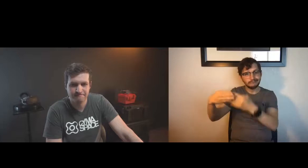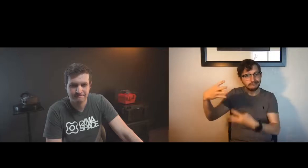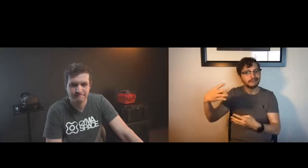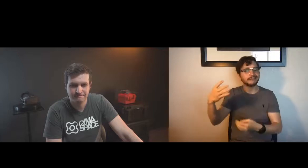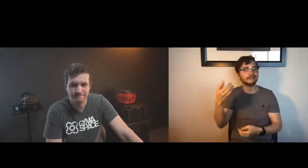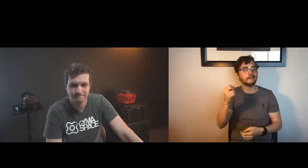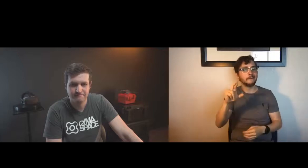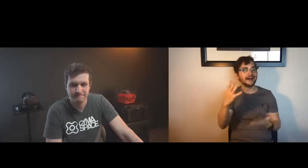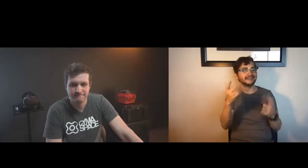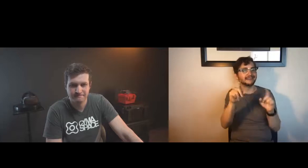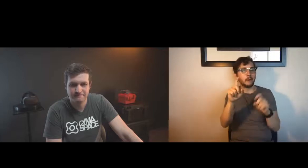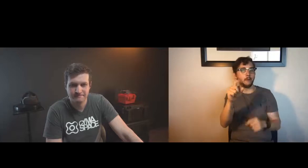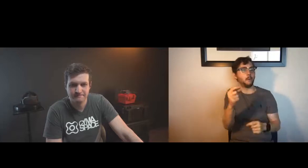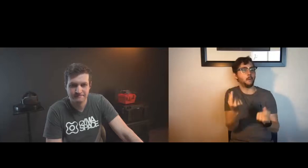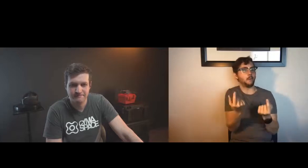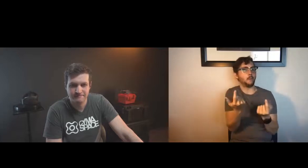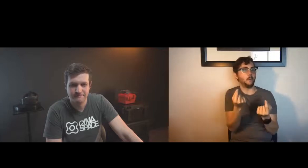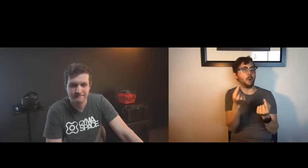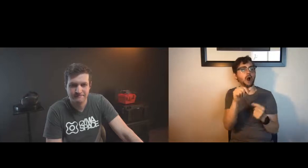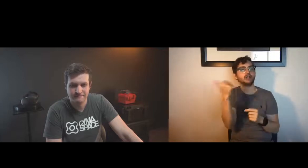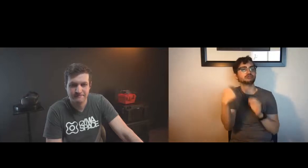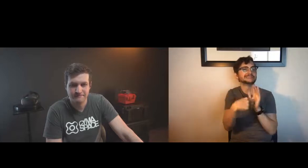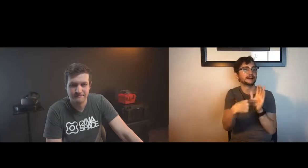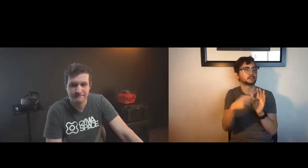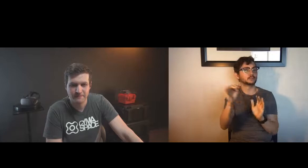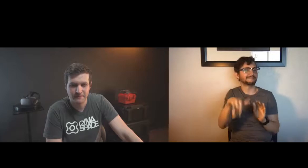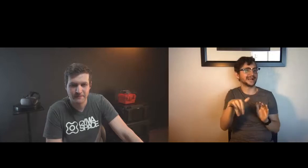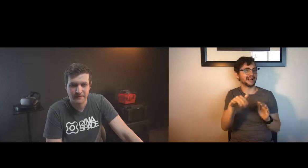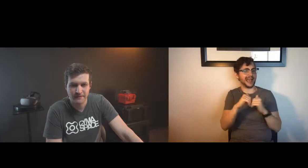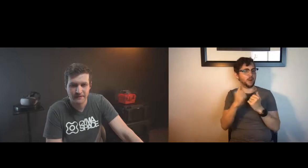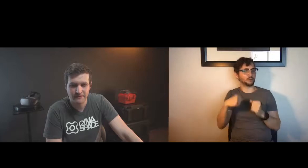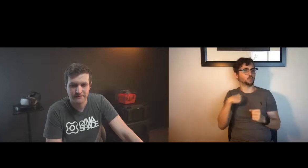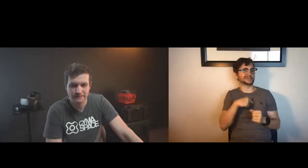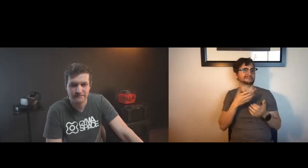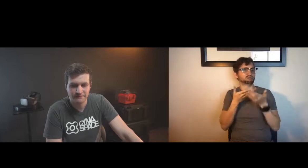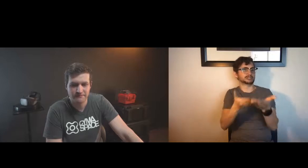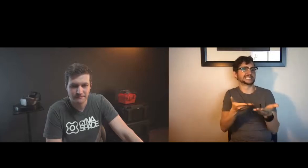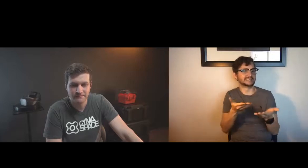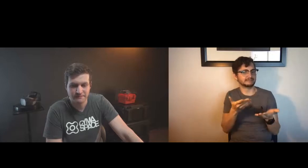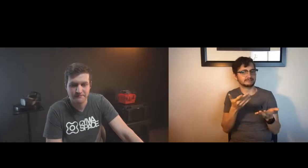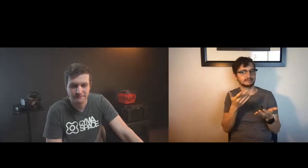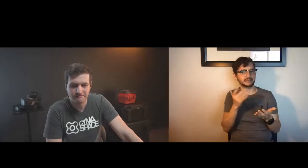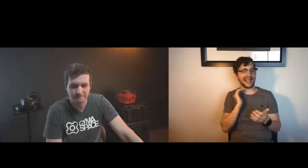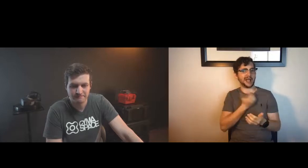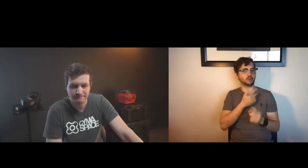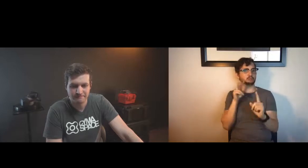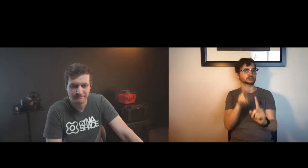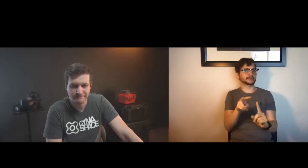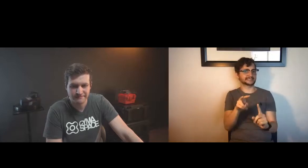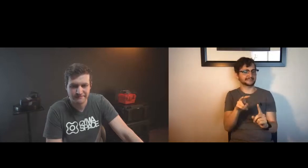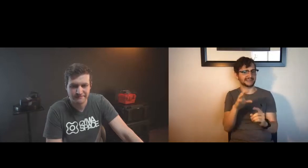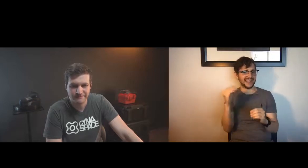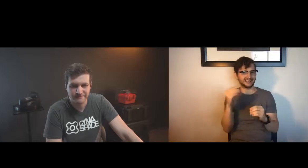hollow lens menu could there you know be other even just thinking about the sign for that sort of menu in asl